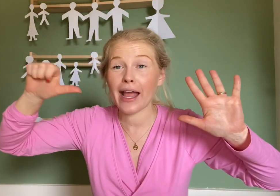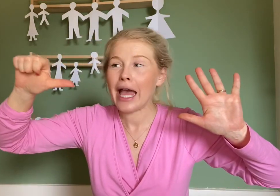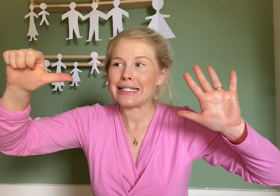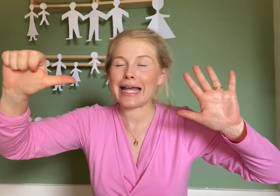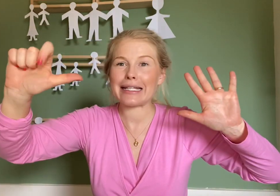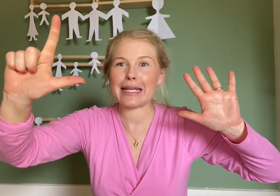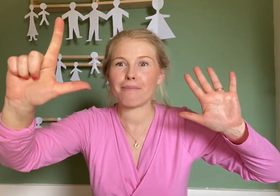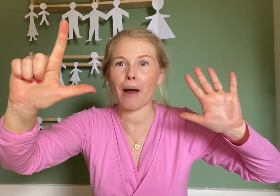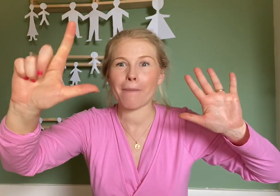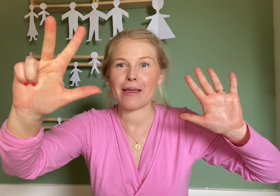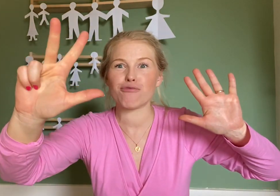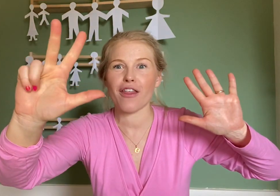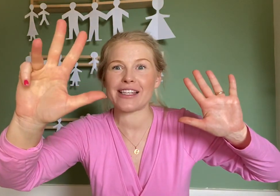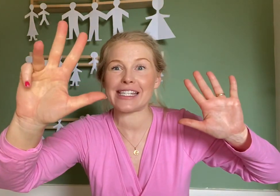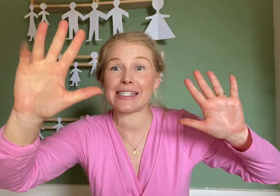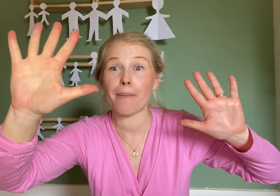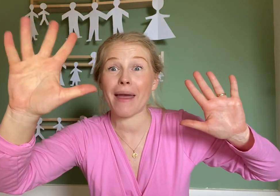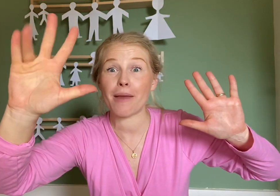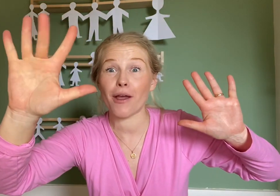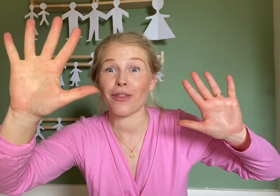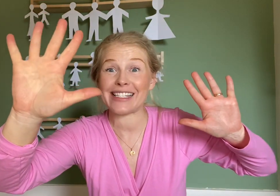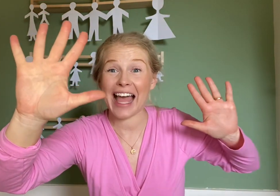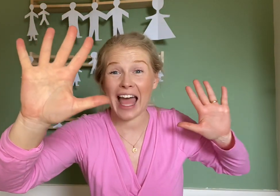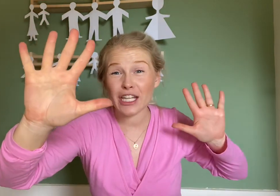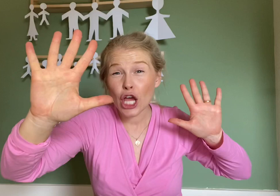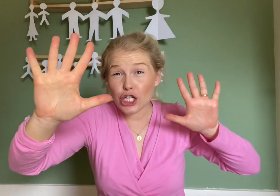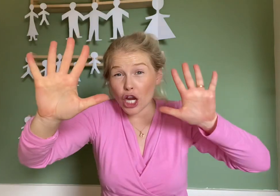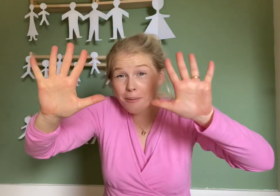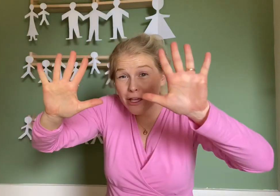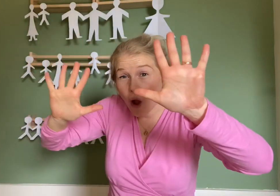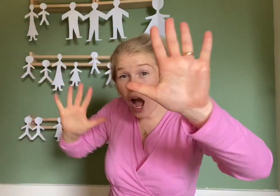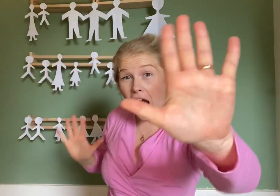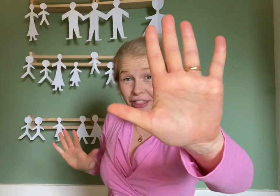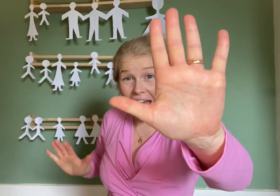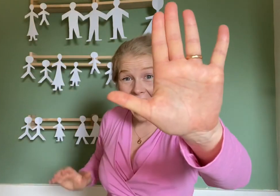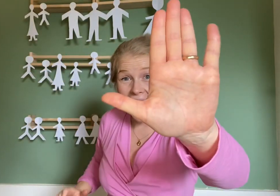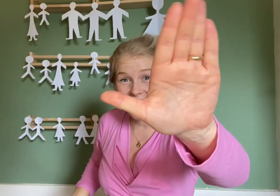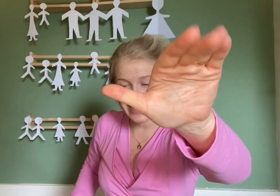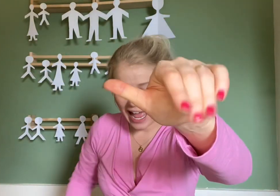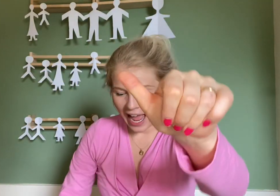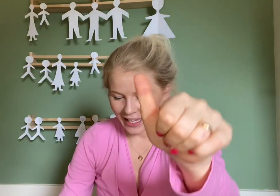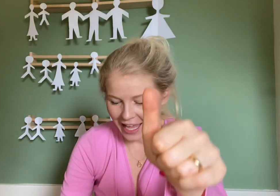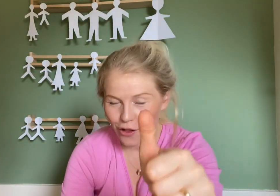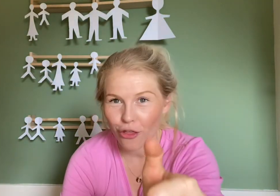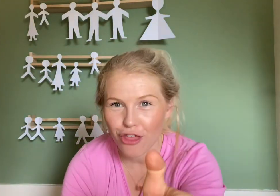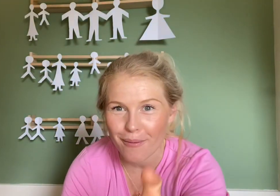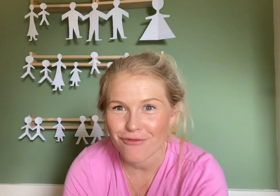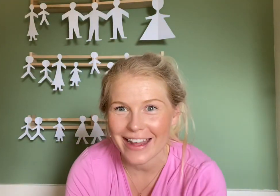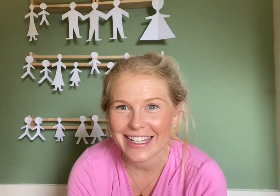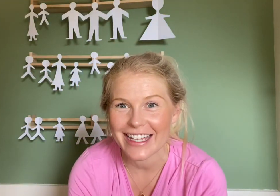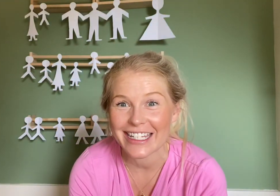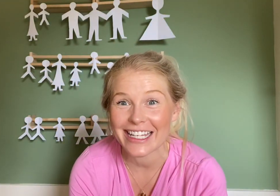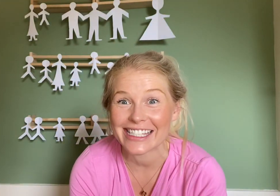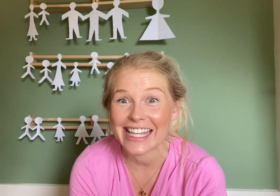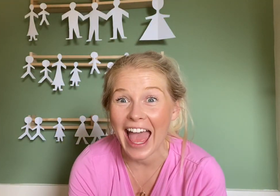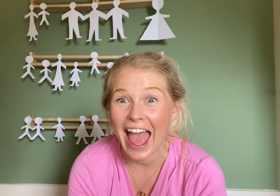daddy, mummy, brother, sister, baby on this hand. Show me your other hand and get your thumb ready to say,